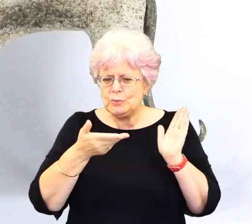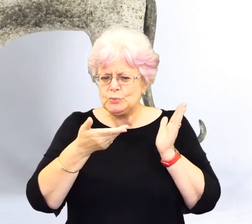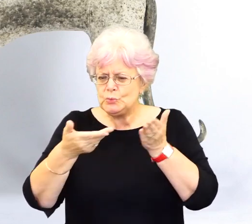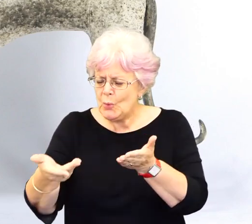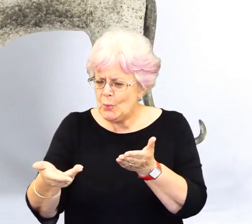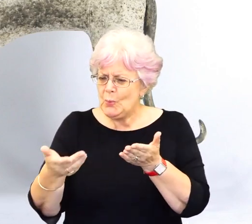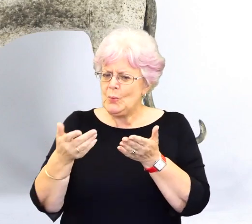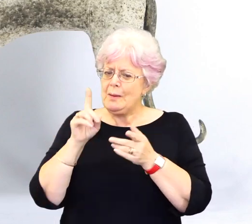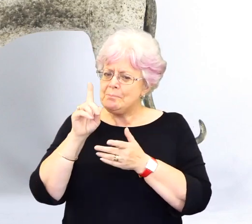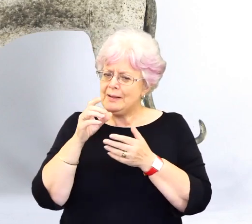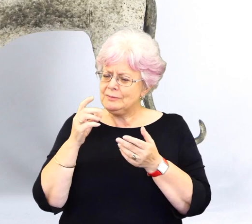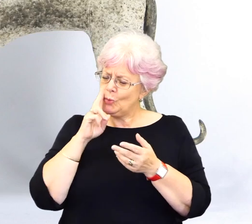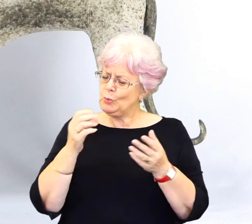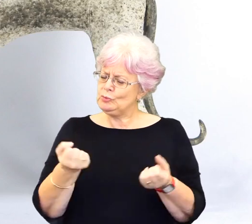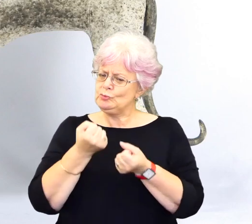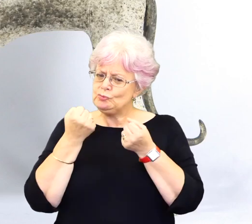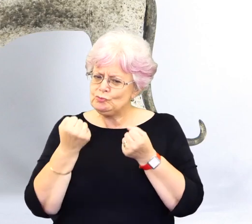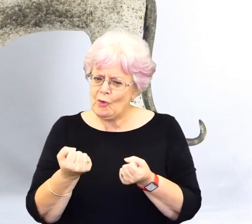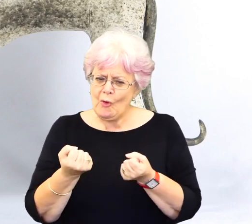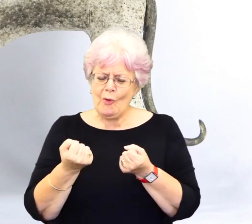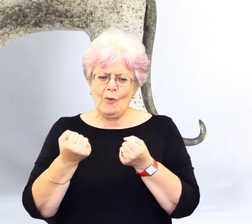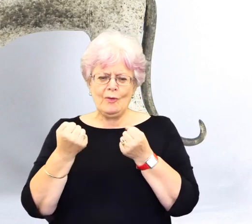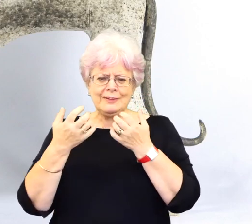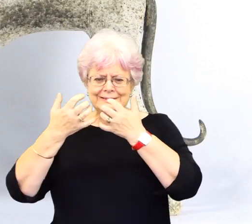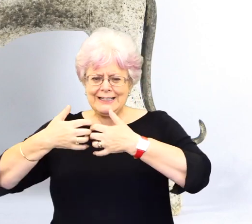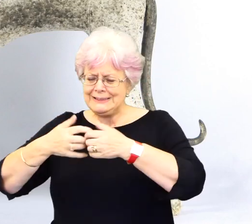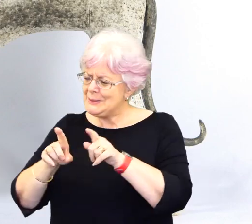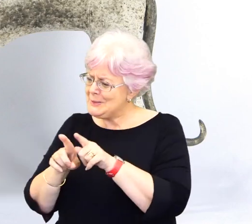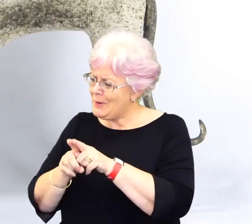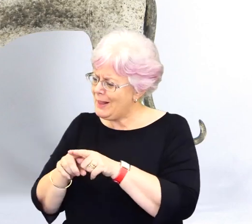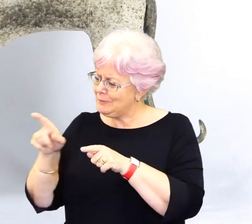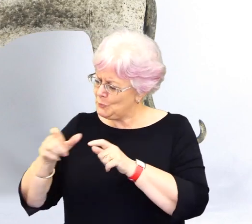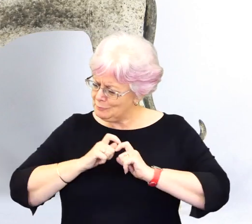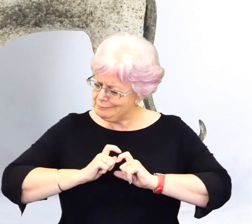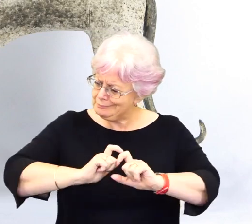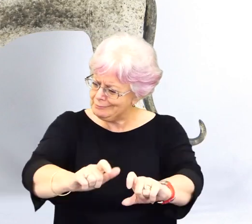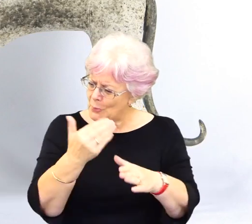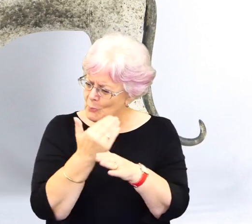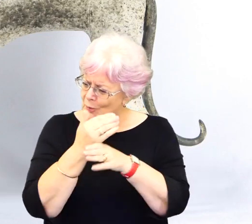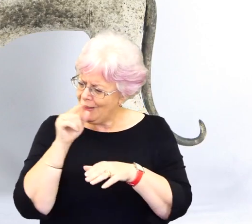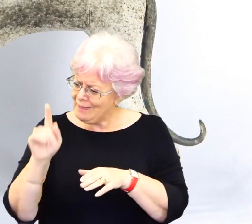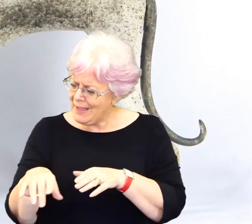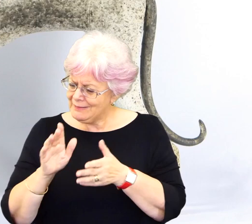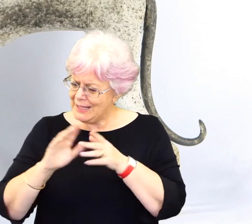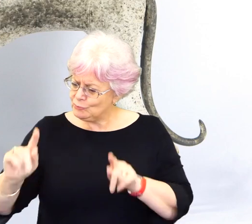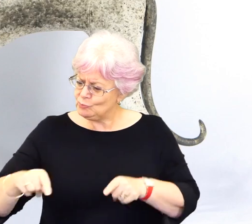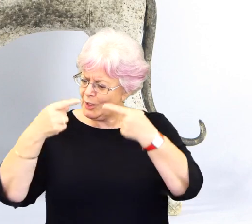a strength of technique, so is, that something that you can, that you're continually working on, and